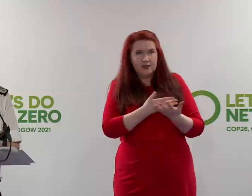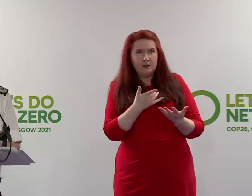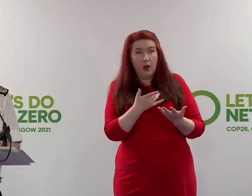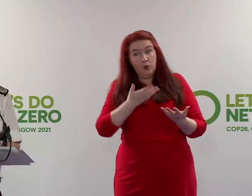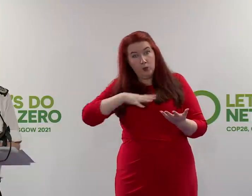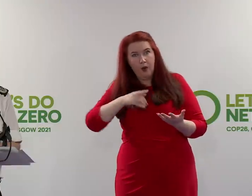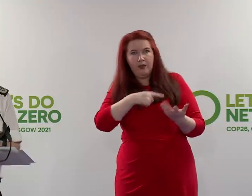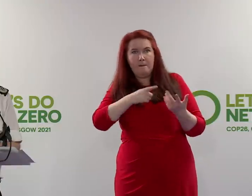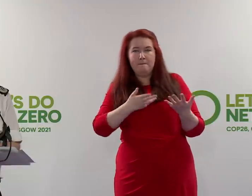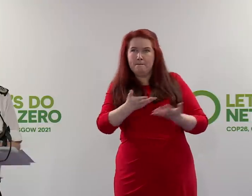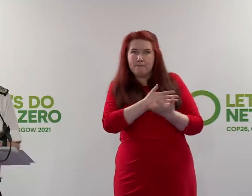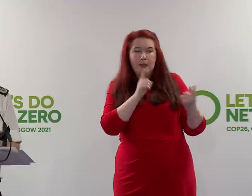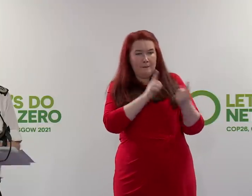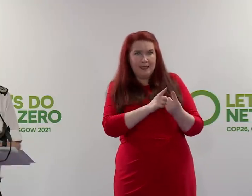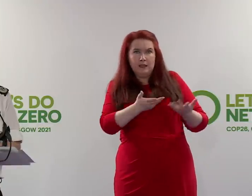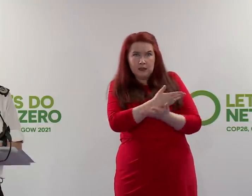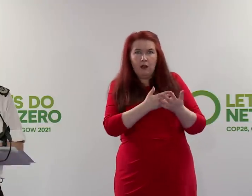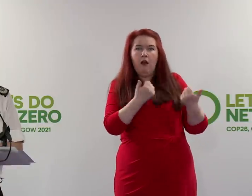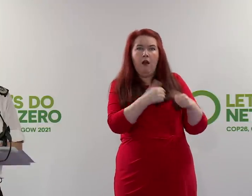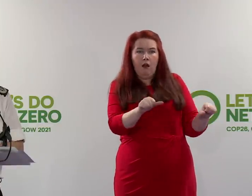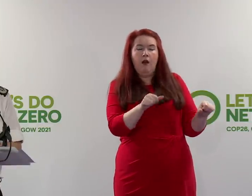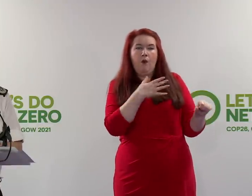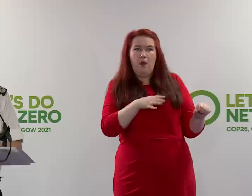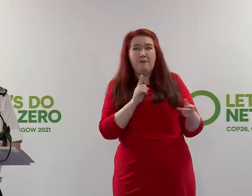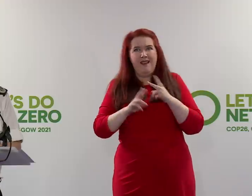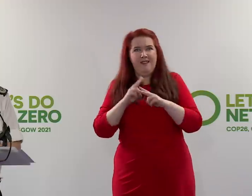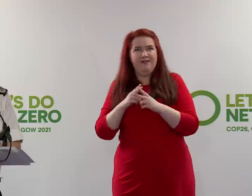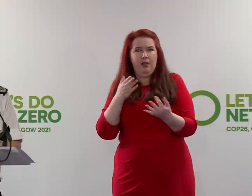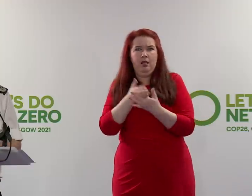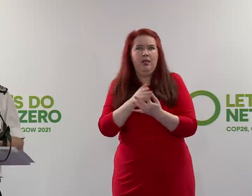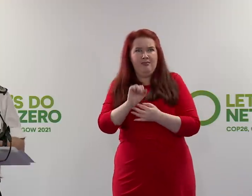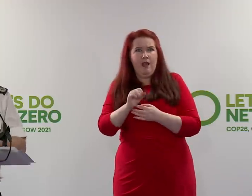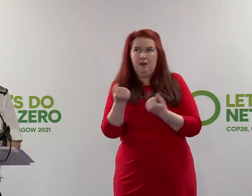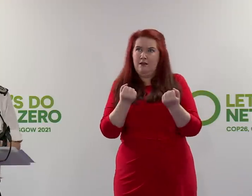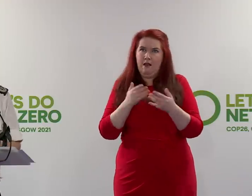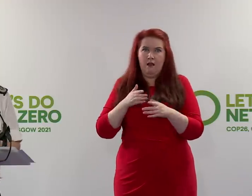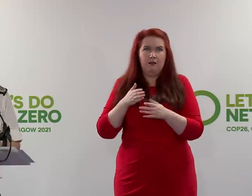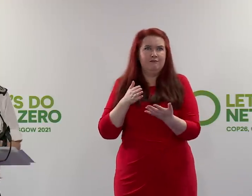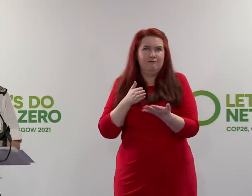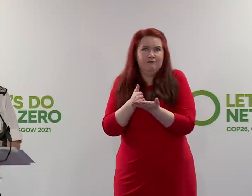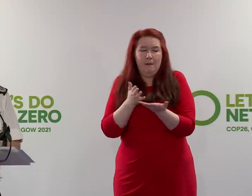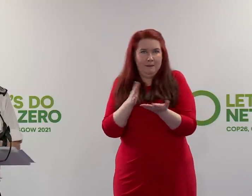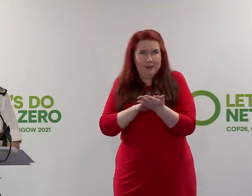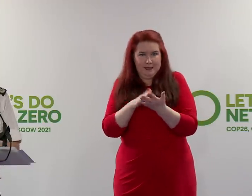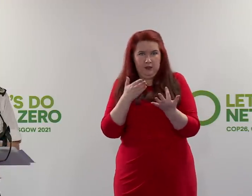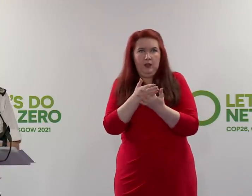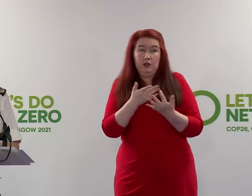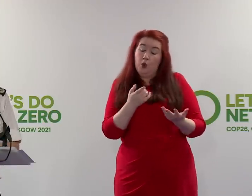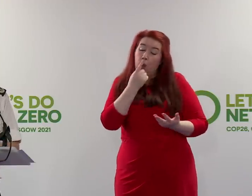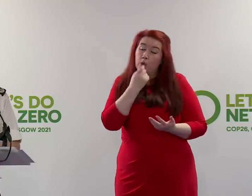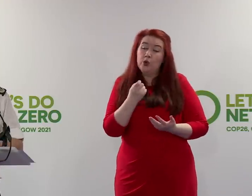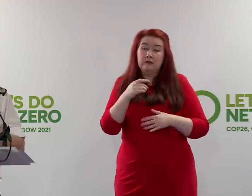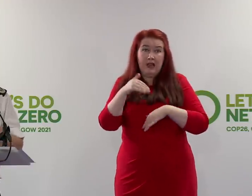come from the conference can have the chance to take place. So there may well be attempts to disrupt